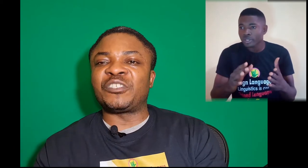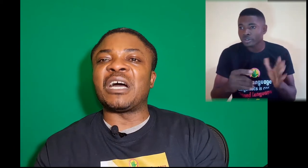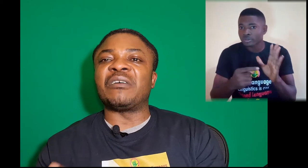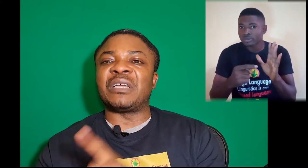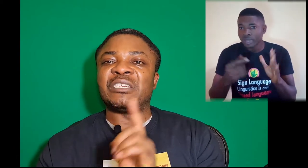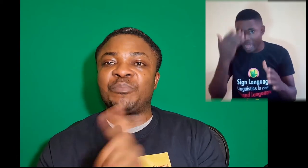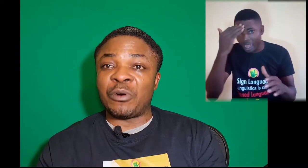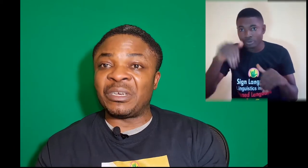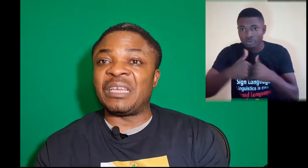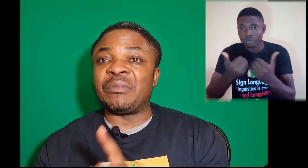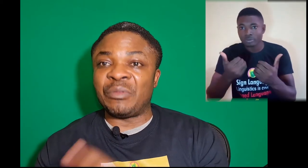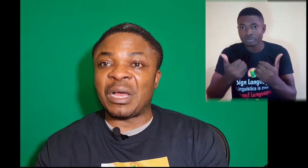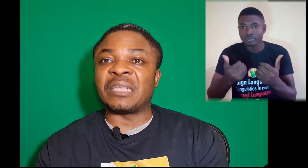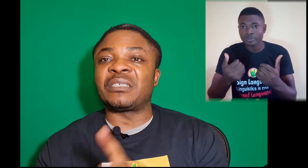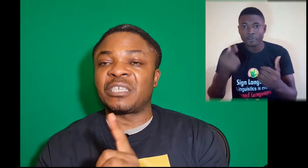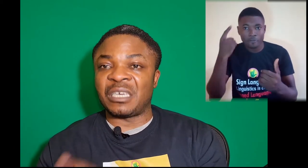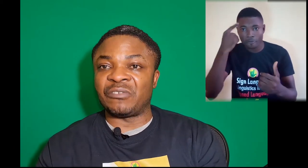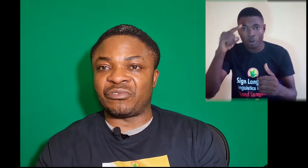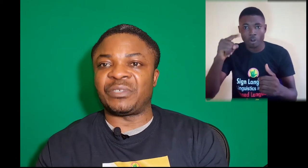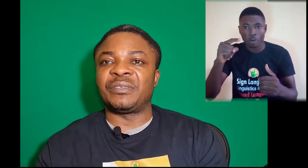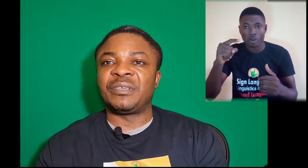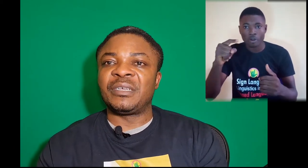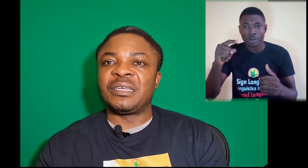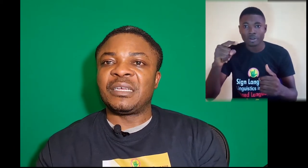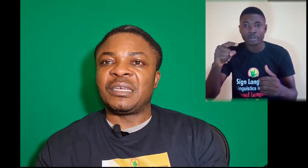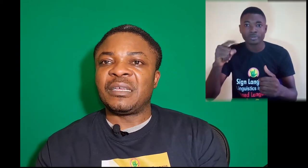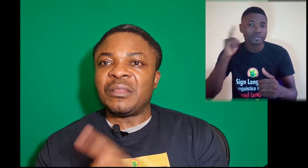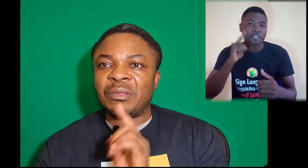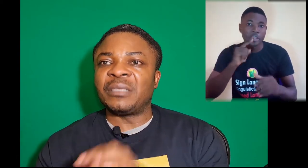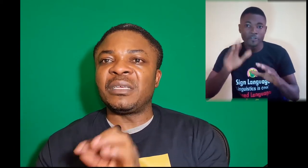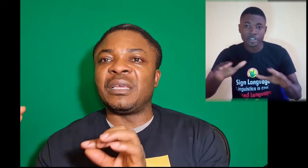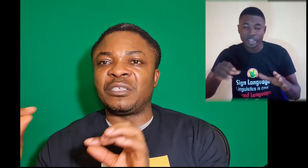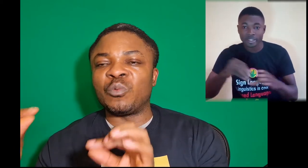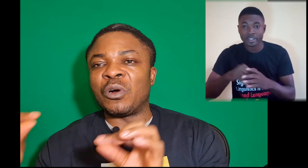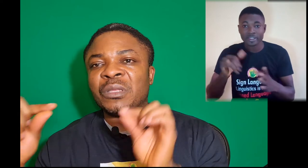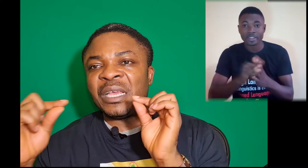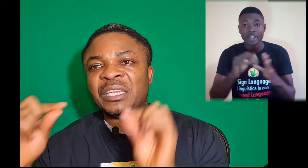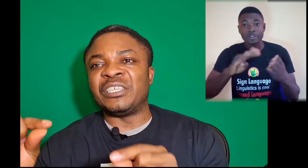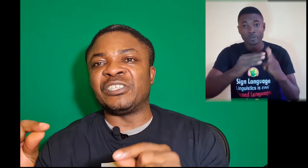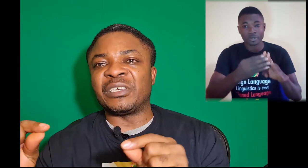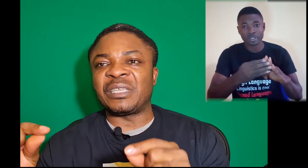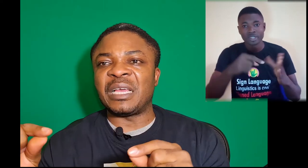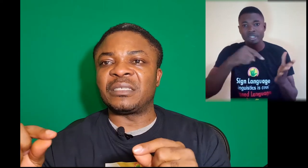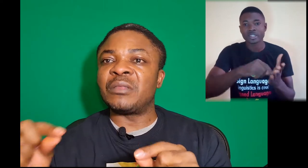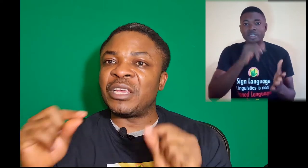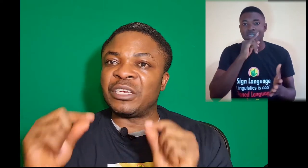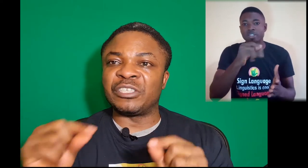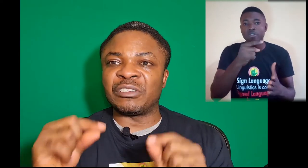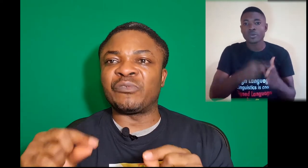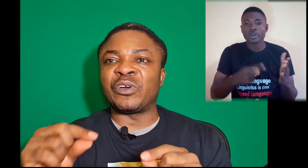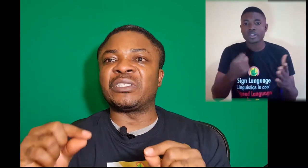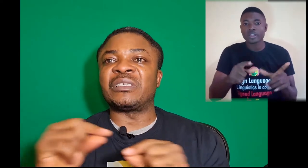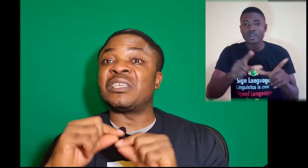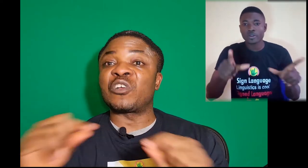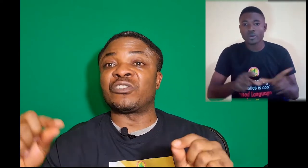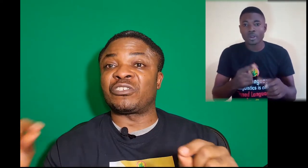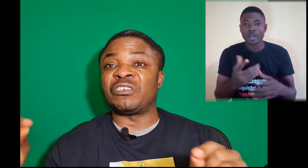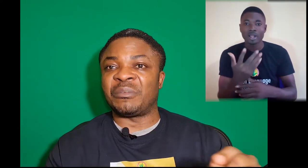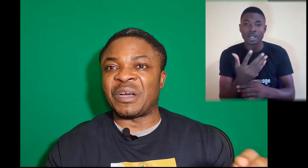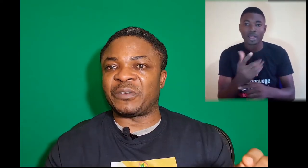child that is born in that country? This is what the indigenous hands, the indigenous voices is concerned about.